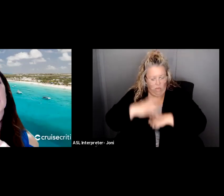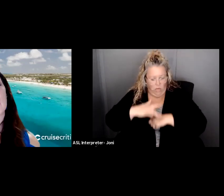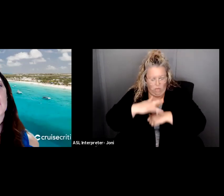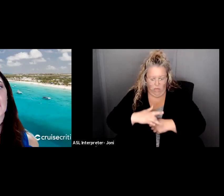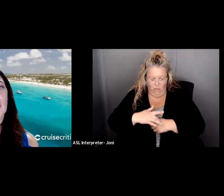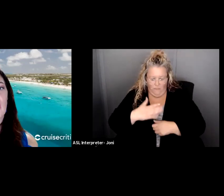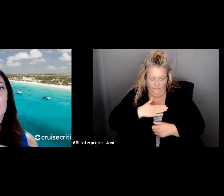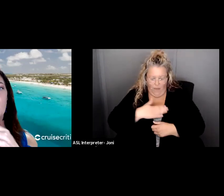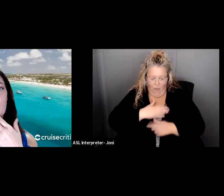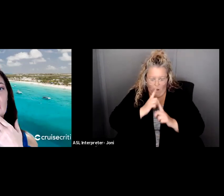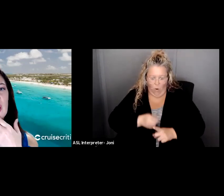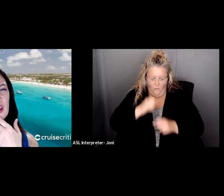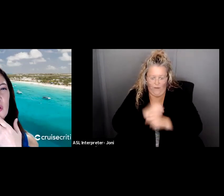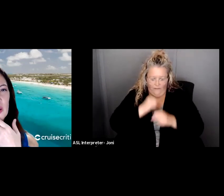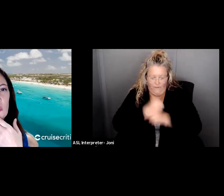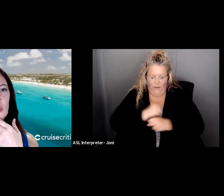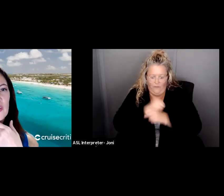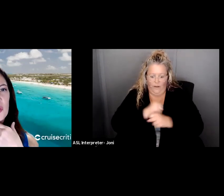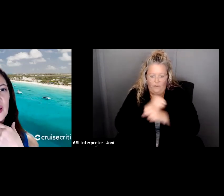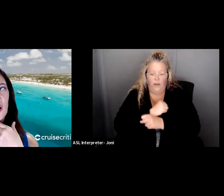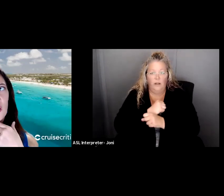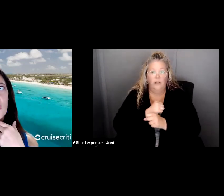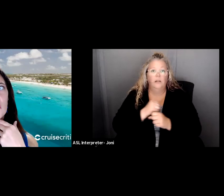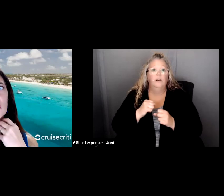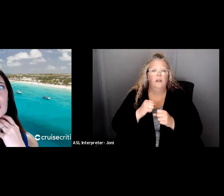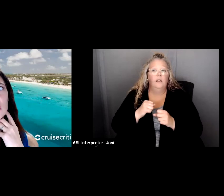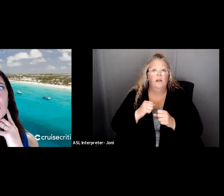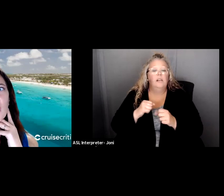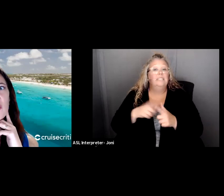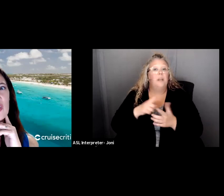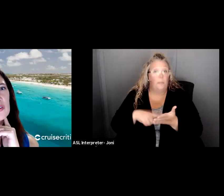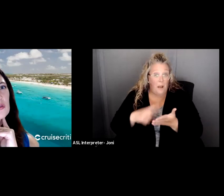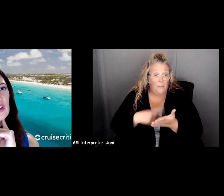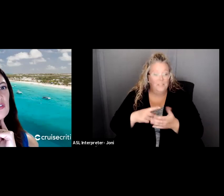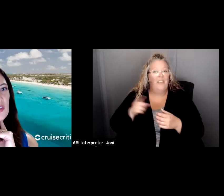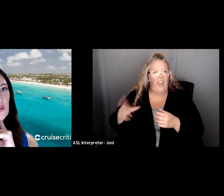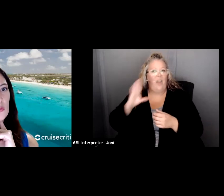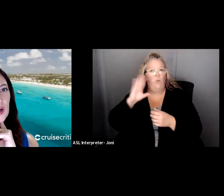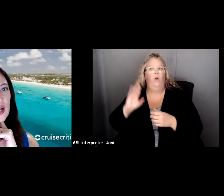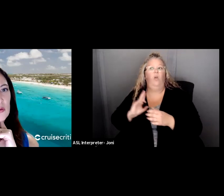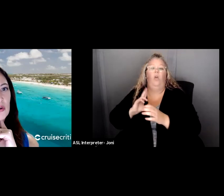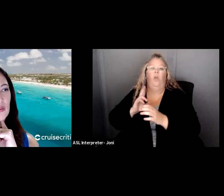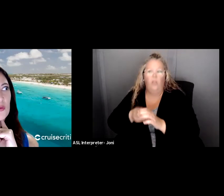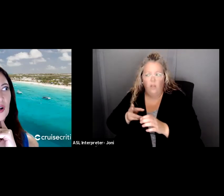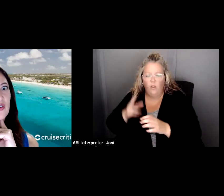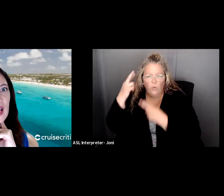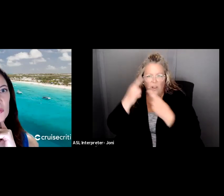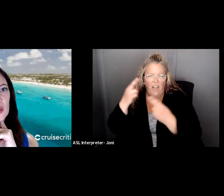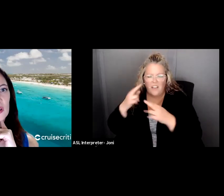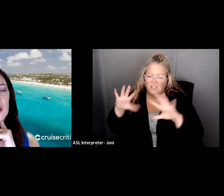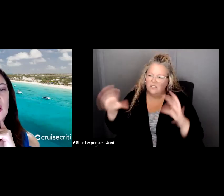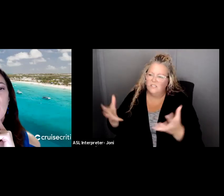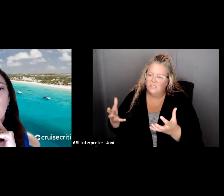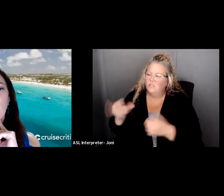this, this, a lot of times will, they, they will get on board and they'll be like, oh, wow, this doesn't really fit what I really want to